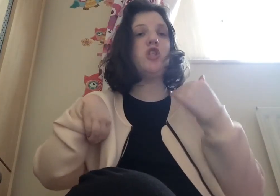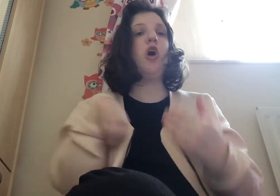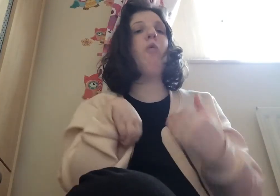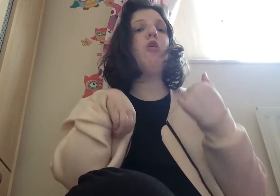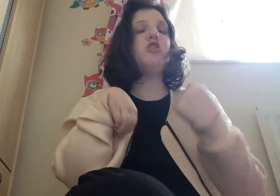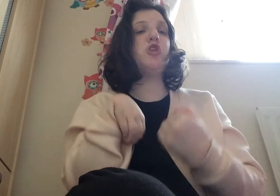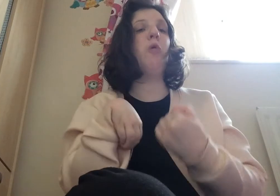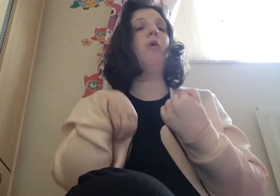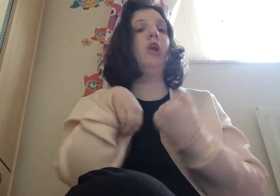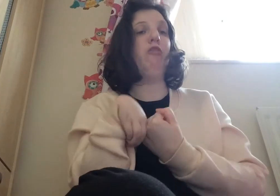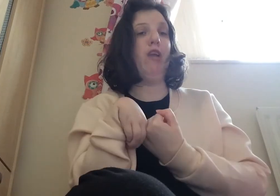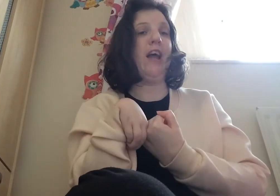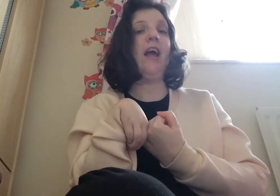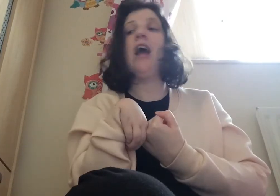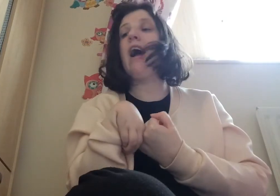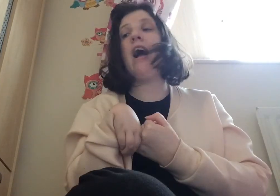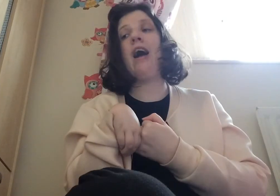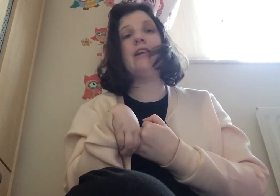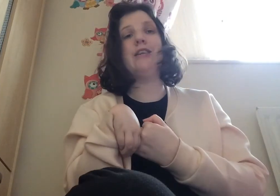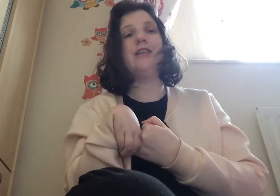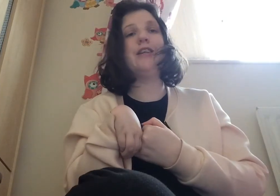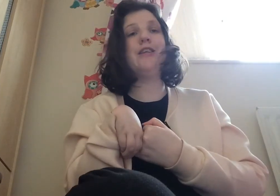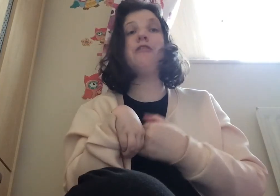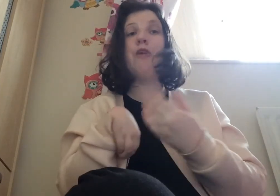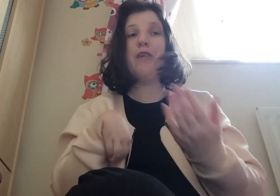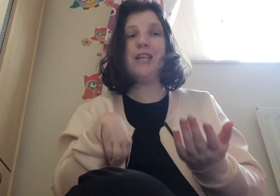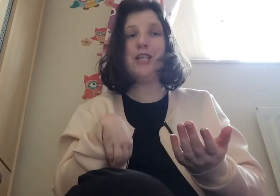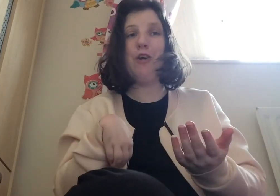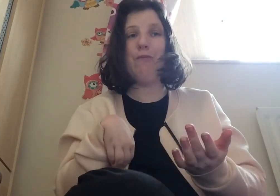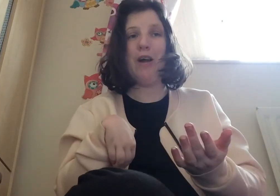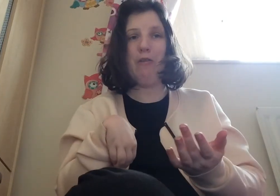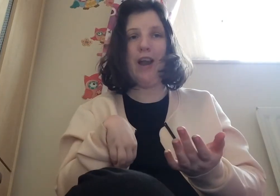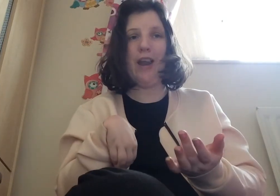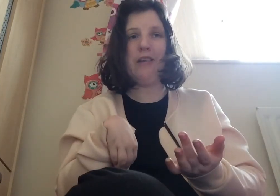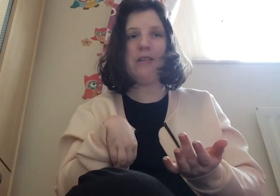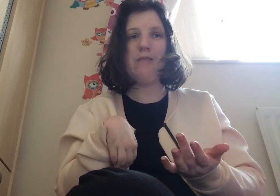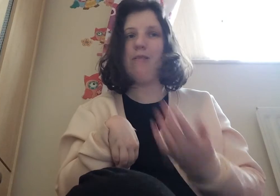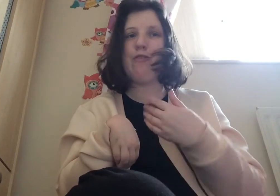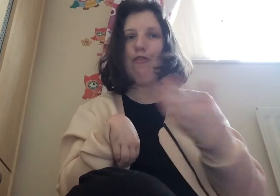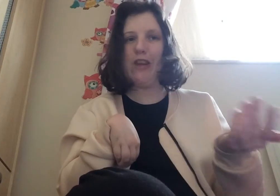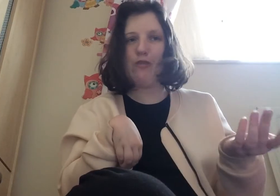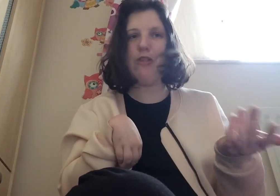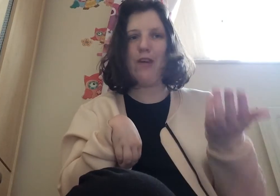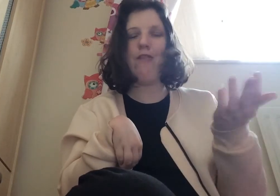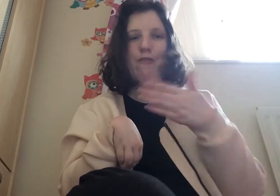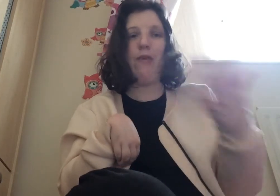so so lovely and there's more edits to come by the way alice it's not finished with your with